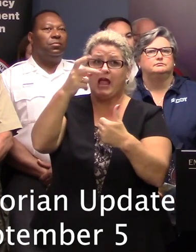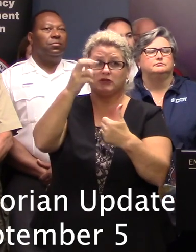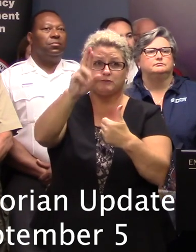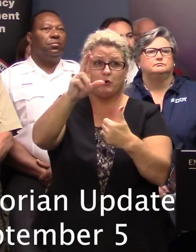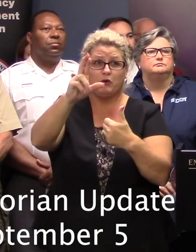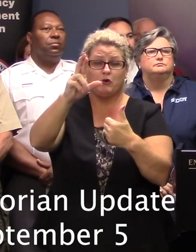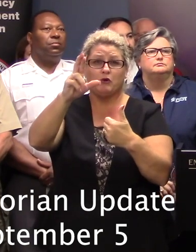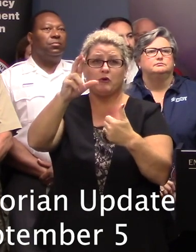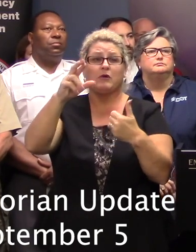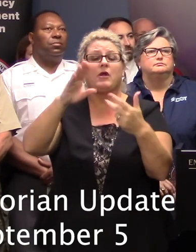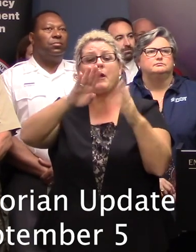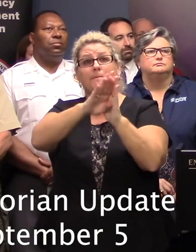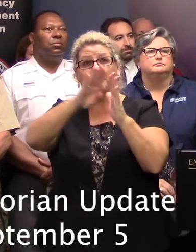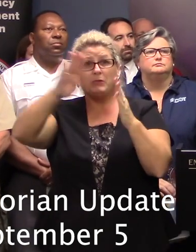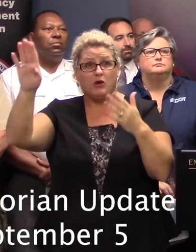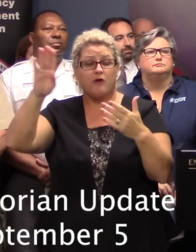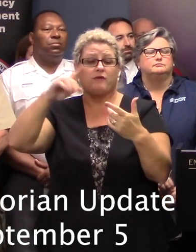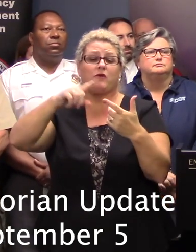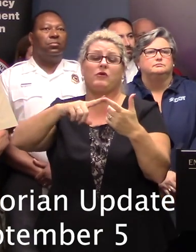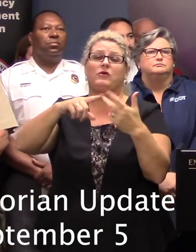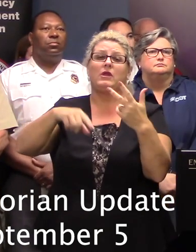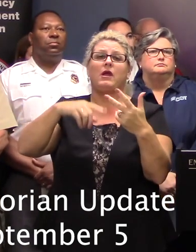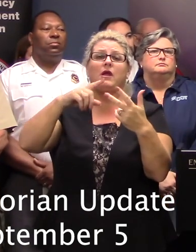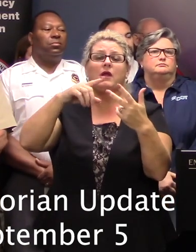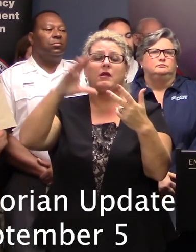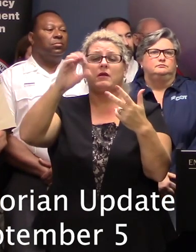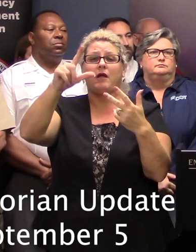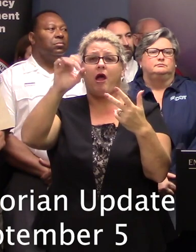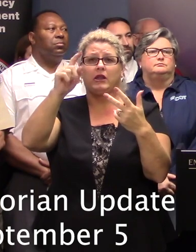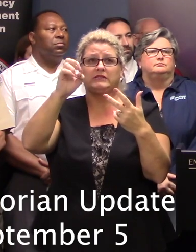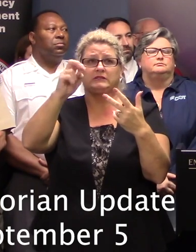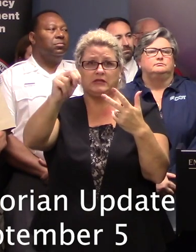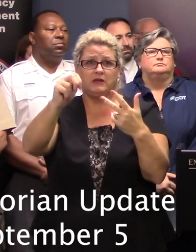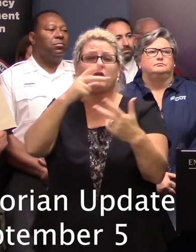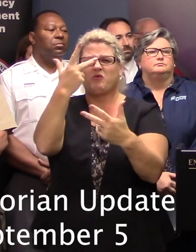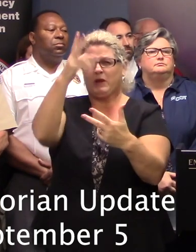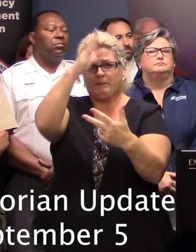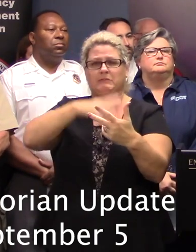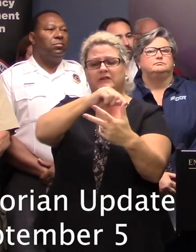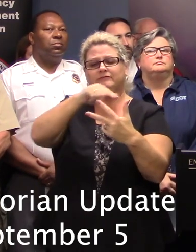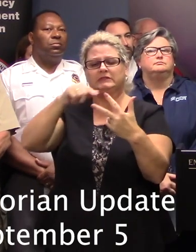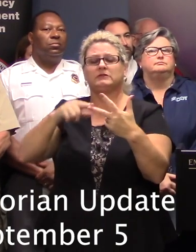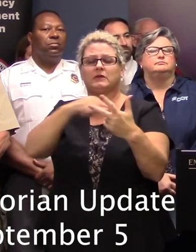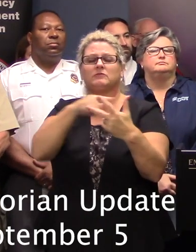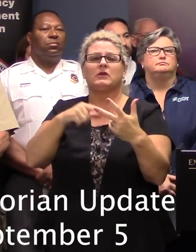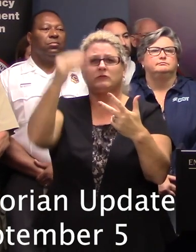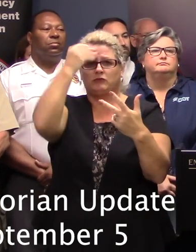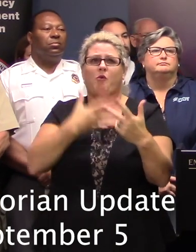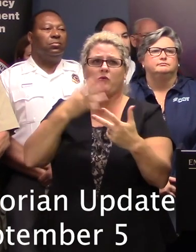Christopher Malfour, Buford County Sheriff P.J. Towne, Colleton Sheriff Andy Strickland, as well as other local officials.